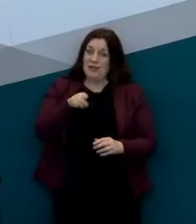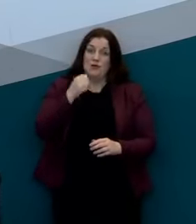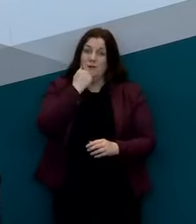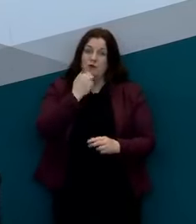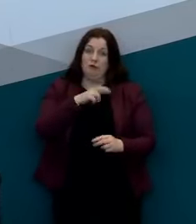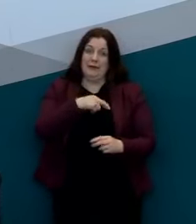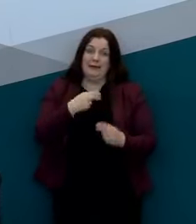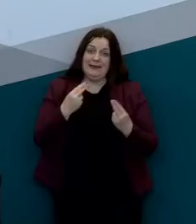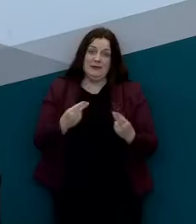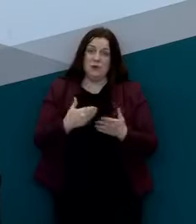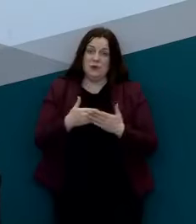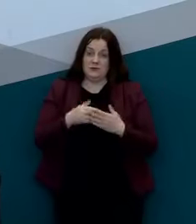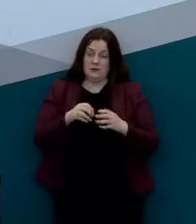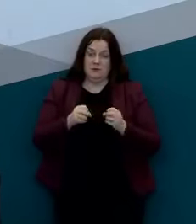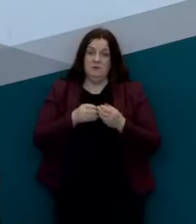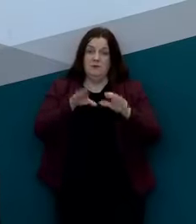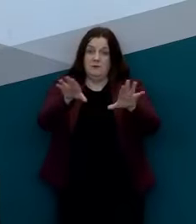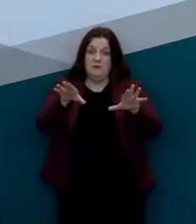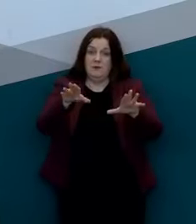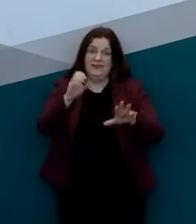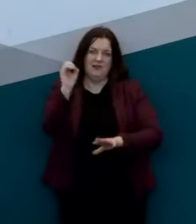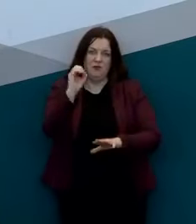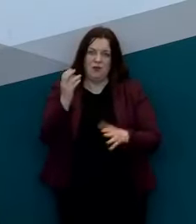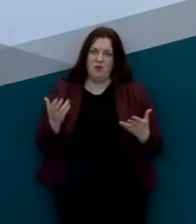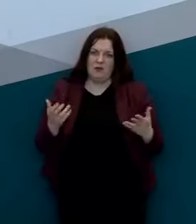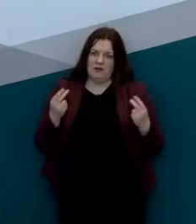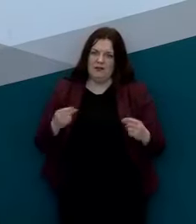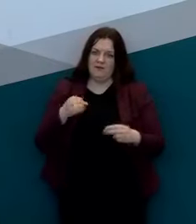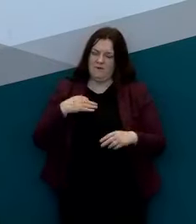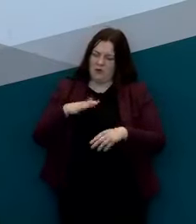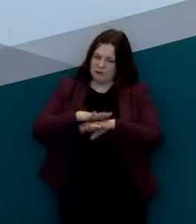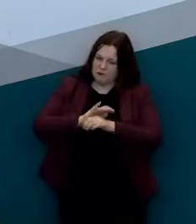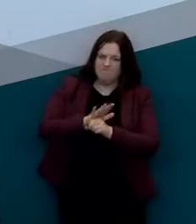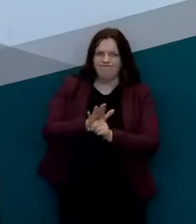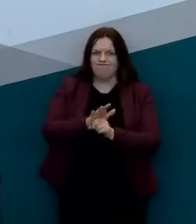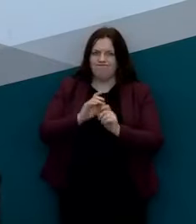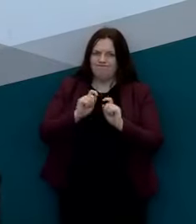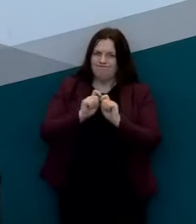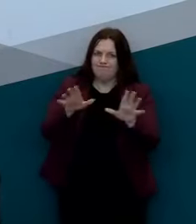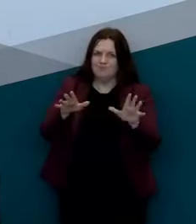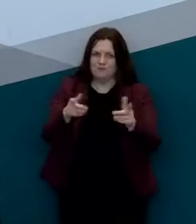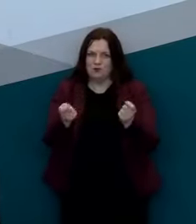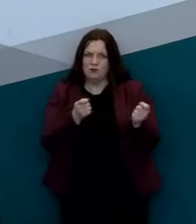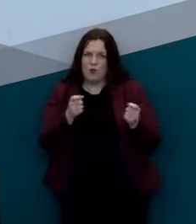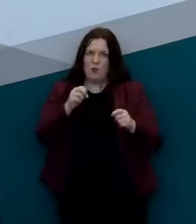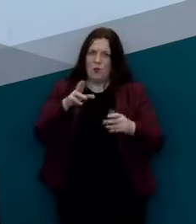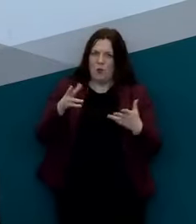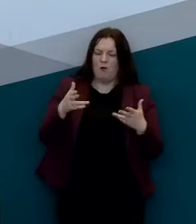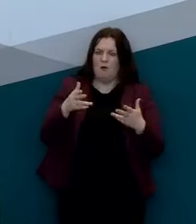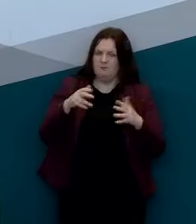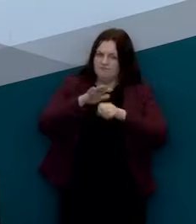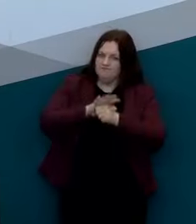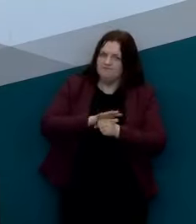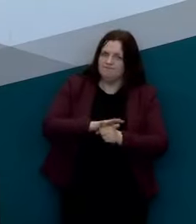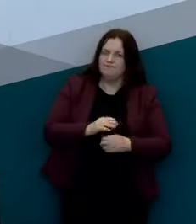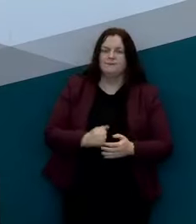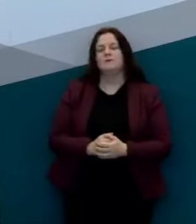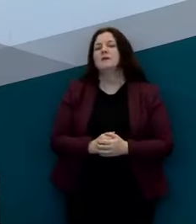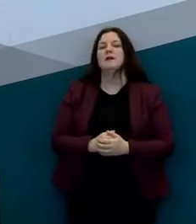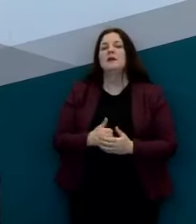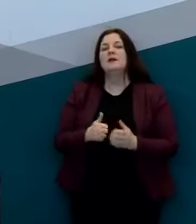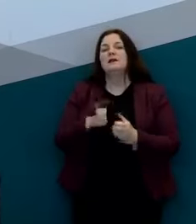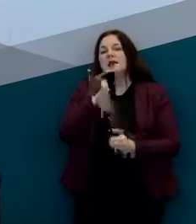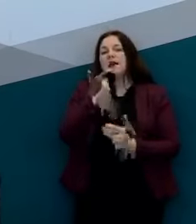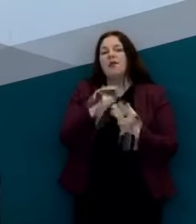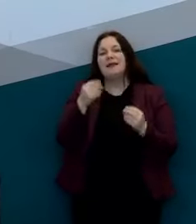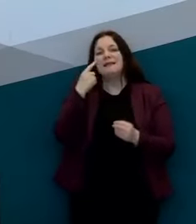in order to have controlled or suppressed this epidemic the second thing that we're seeing which is reassuring even though we don't